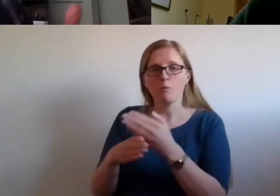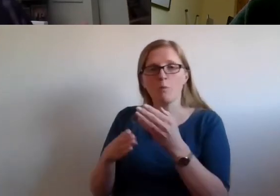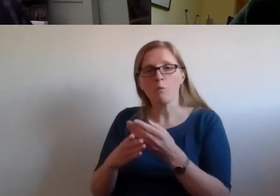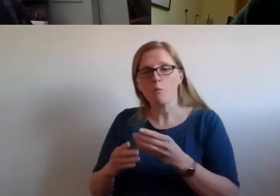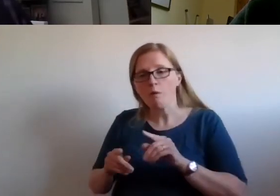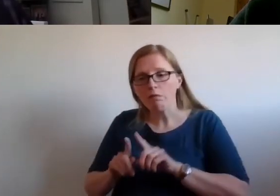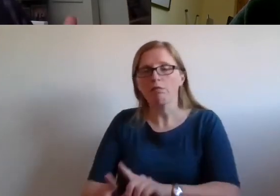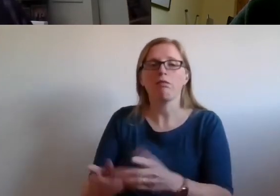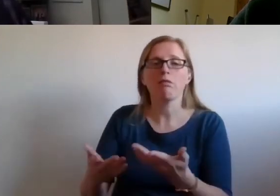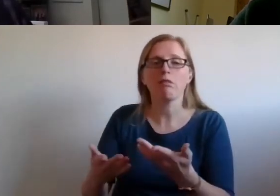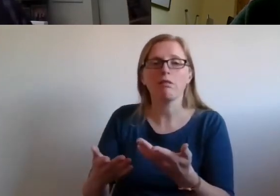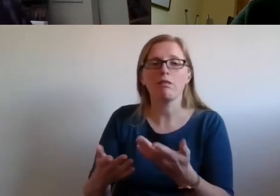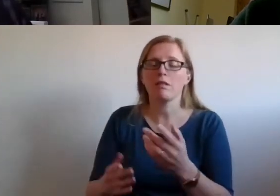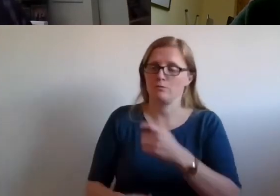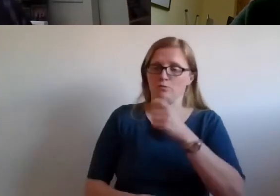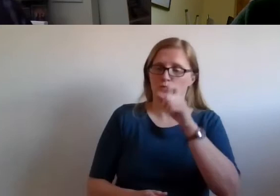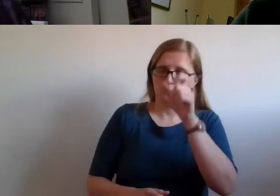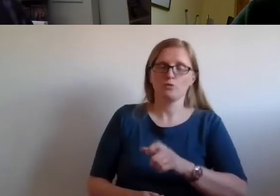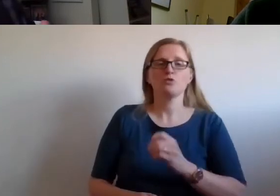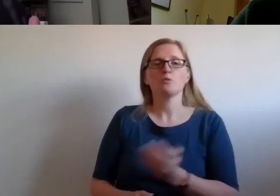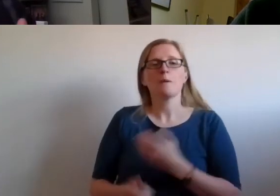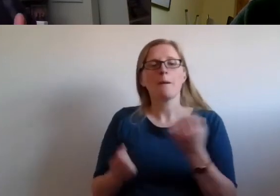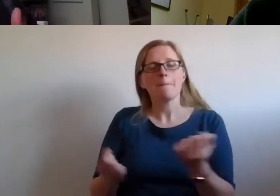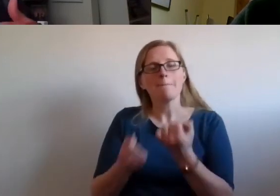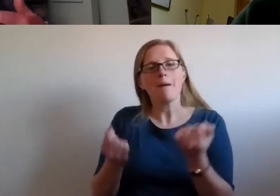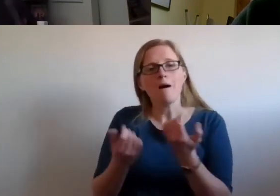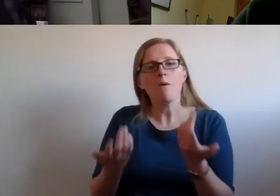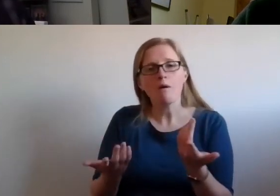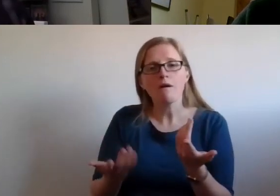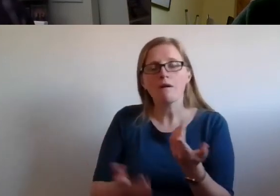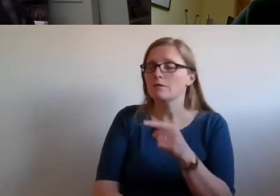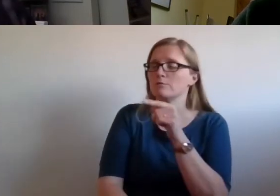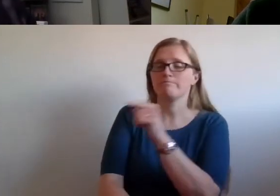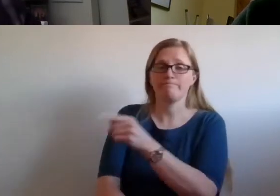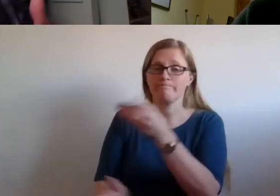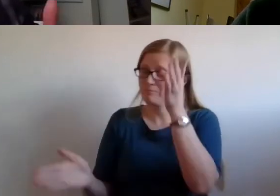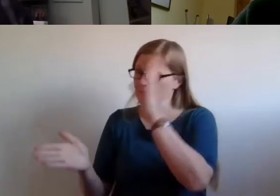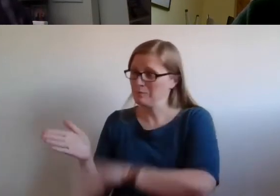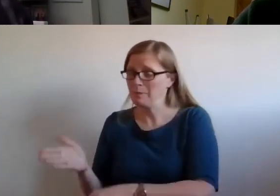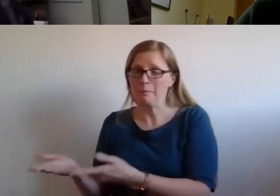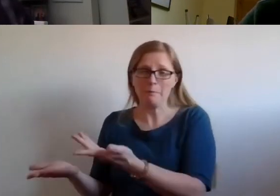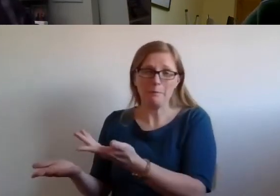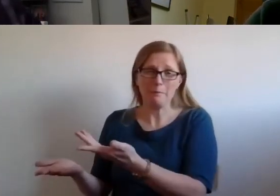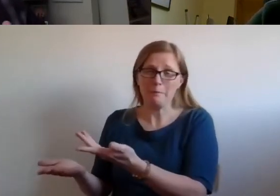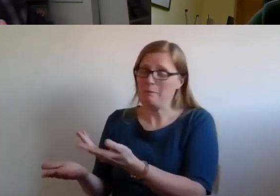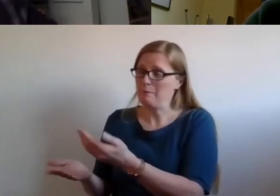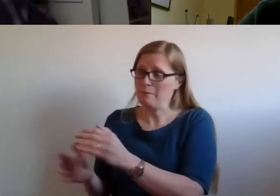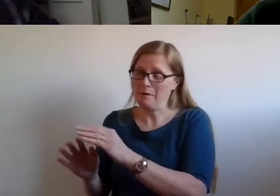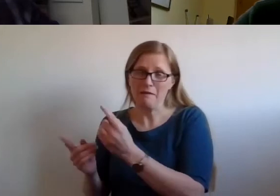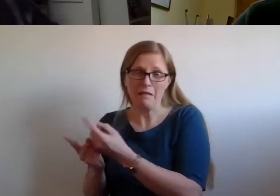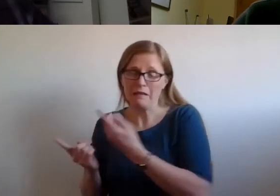frame that experience of those who were suffering from deprivation in human rights terms,